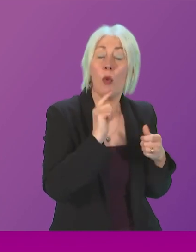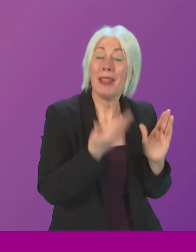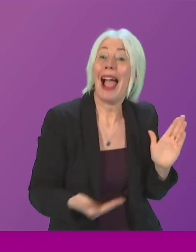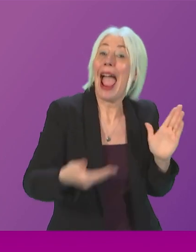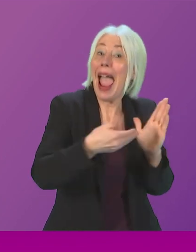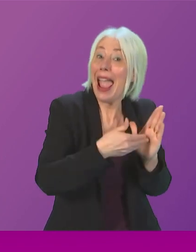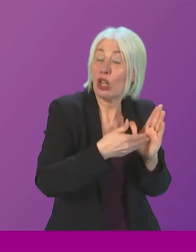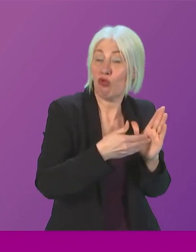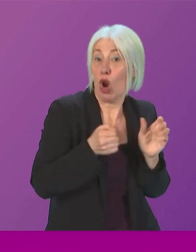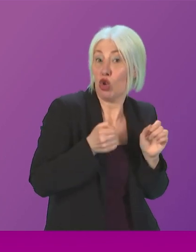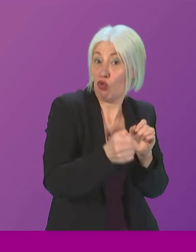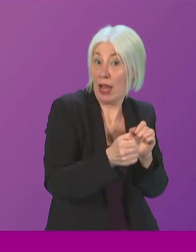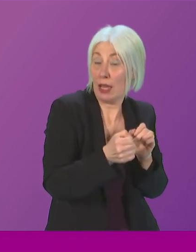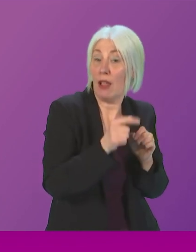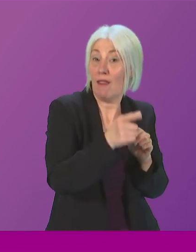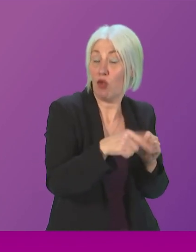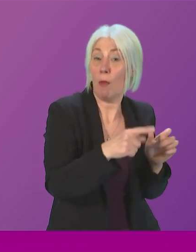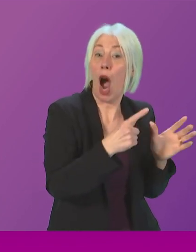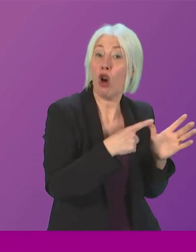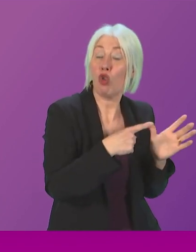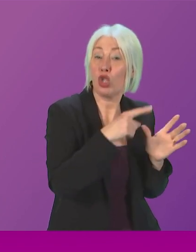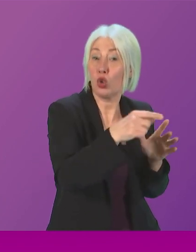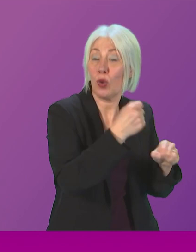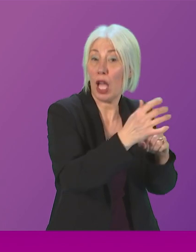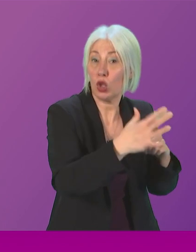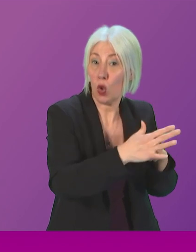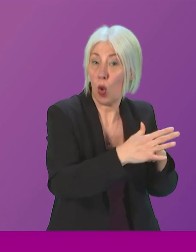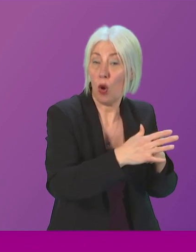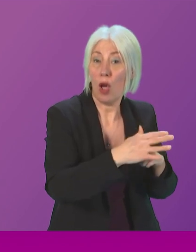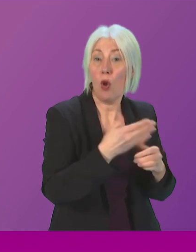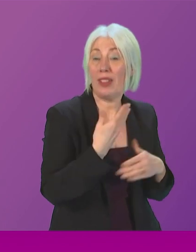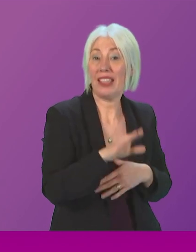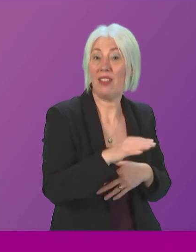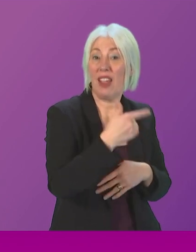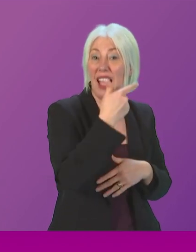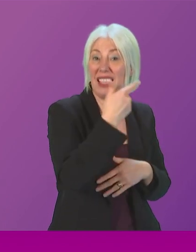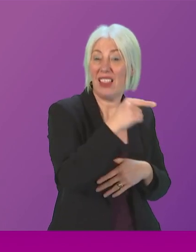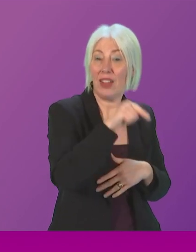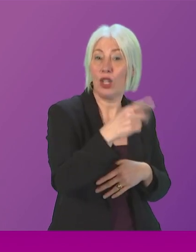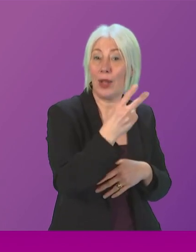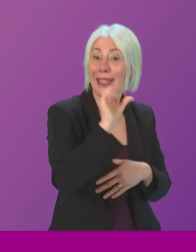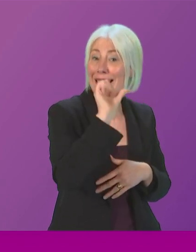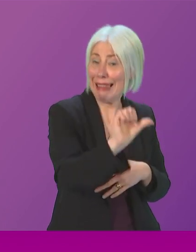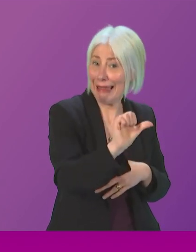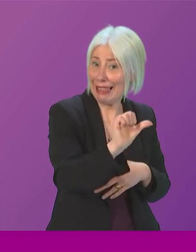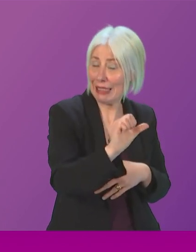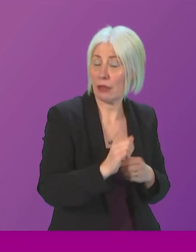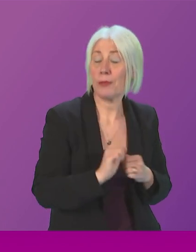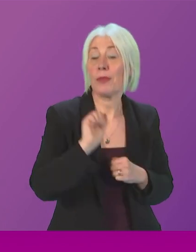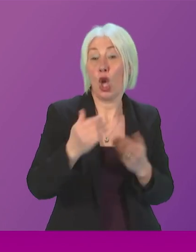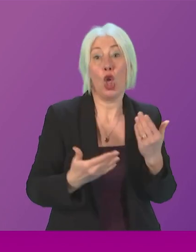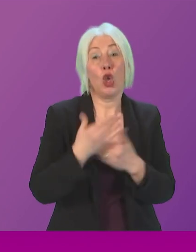has been added to the timetable from Adrosan to Glasgow departing at 726 the May 2023